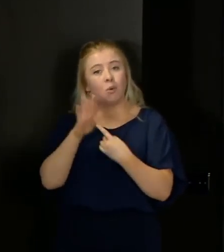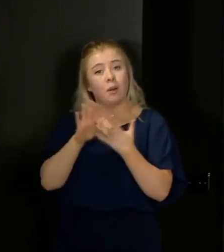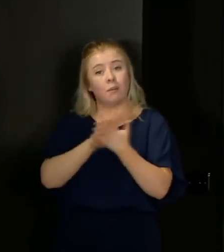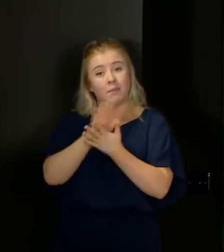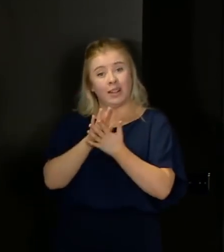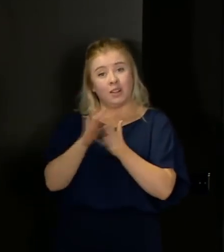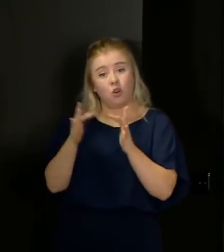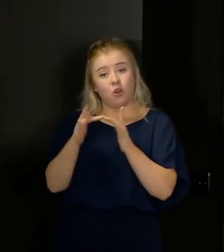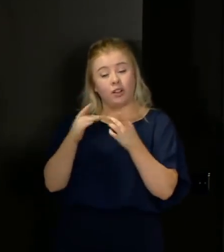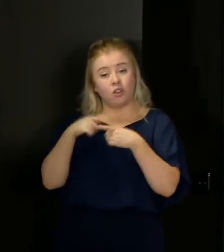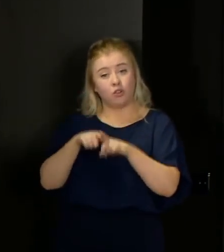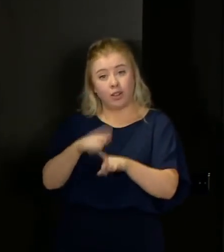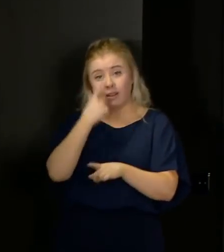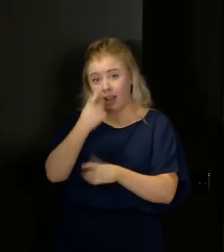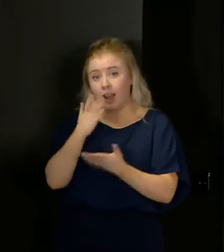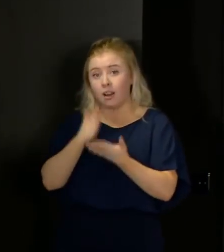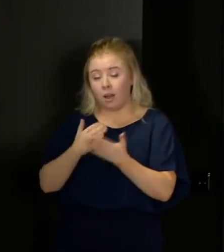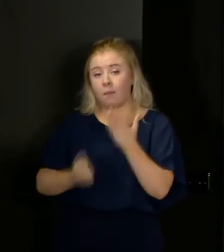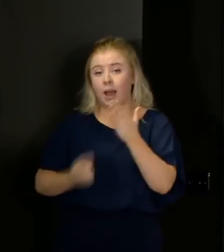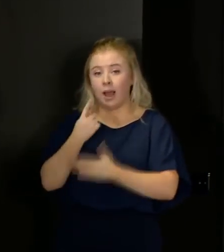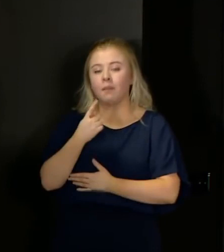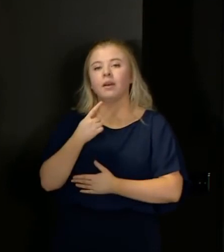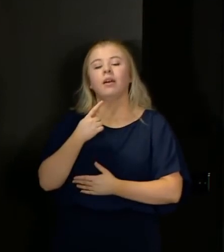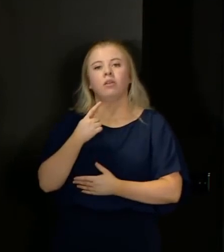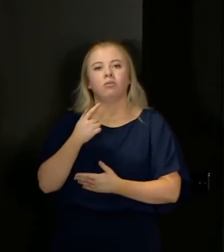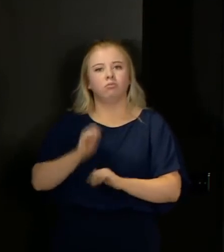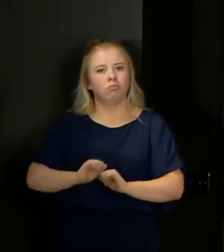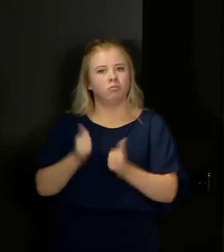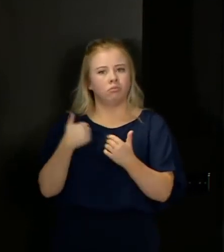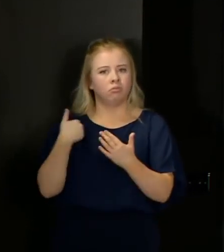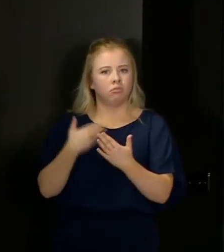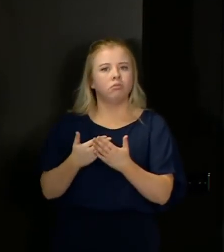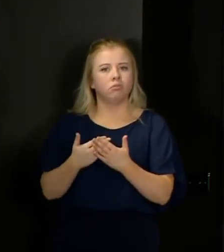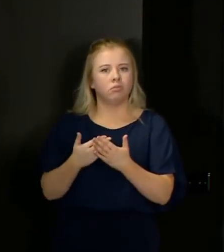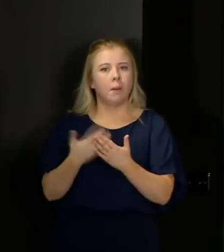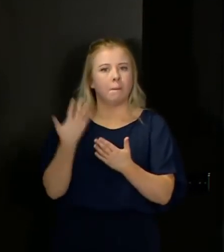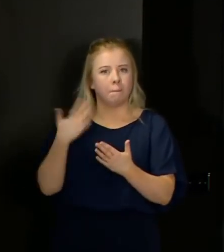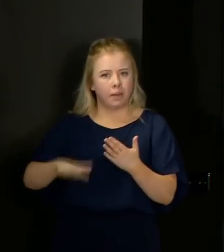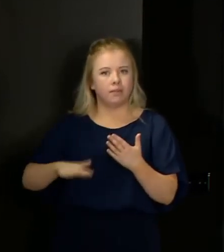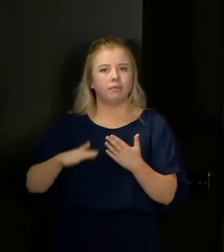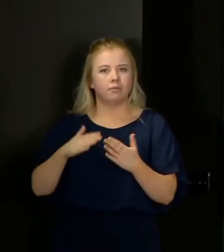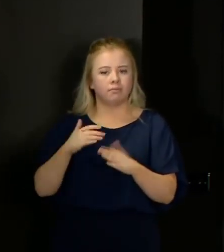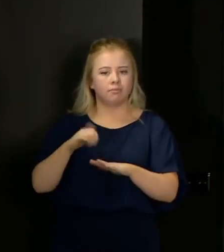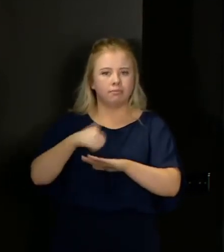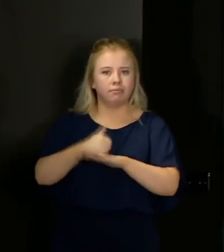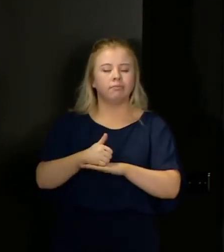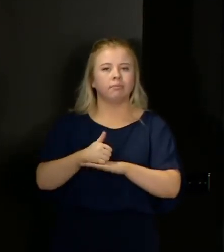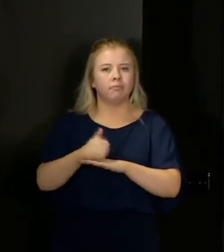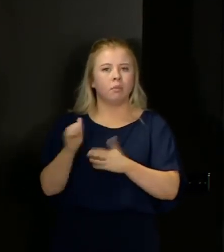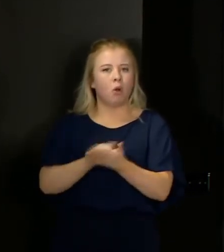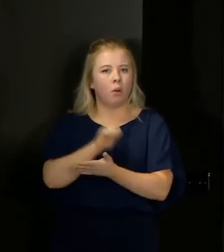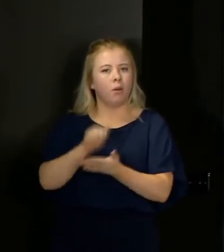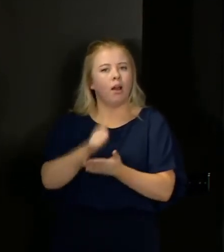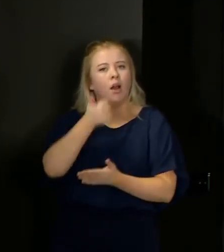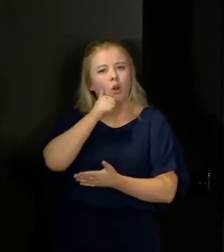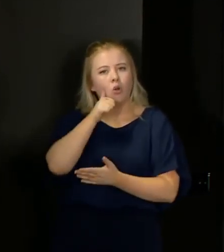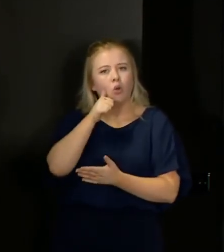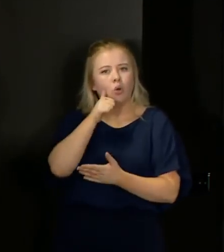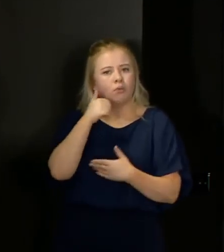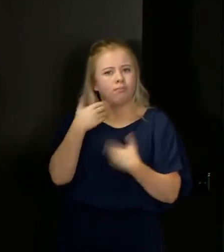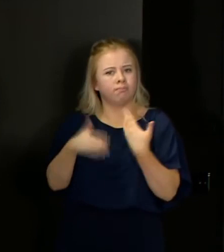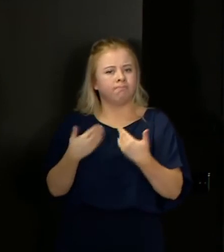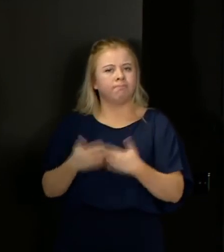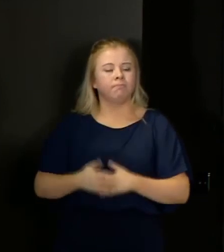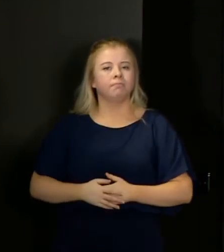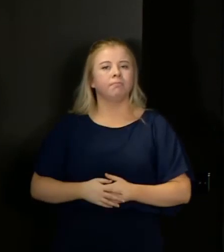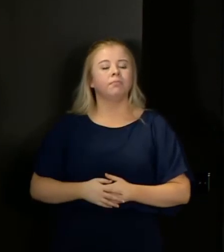tracing can actually take place so we're on a kind of well-worn path here where we know the footing is fairly firm